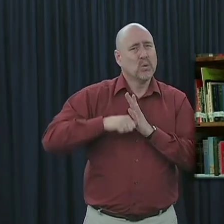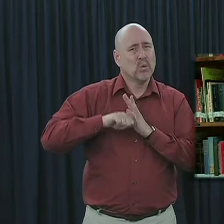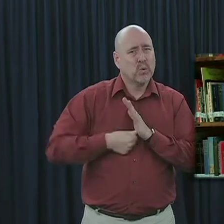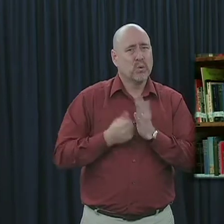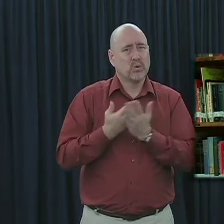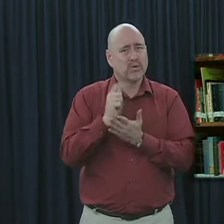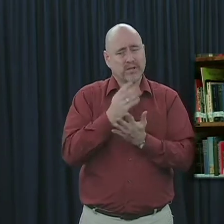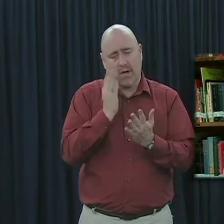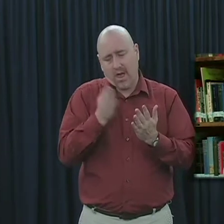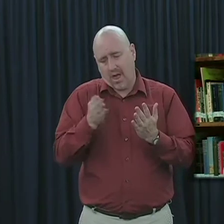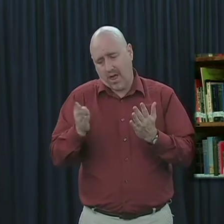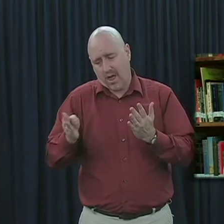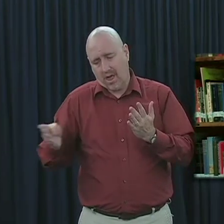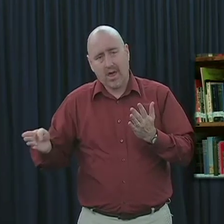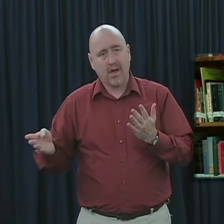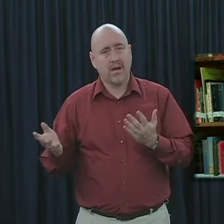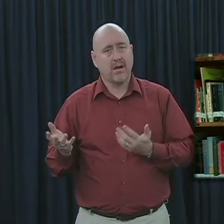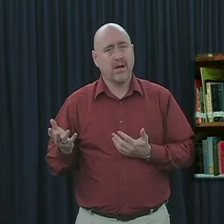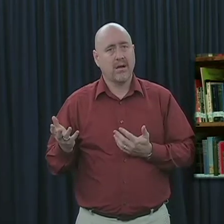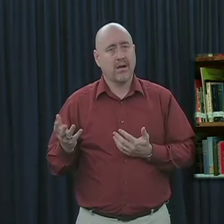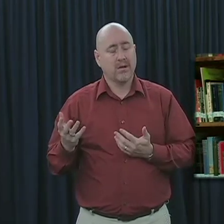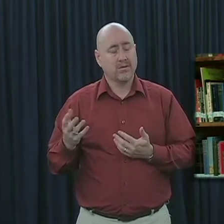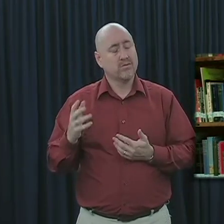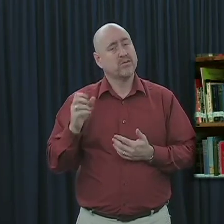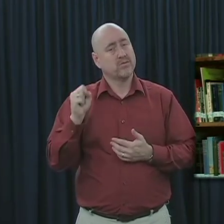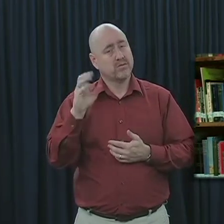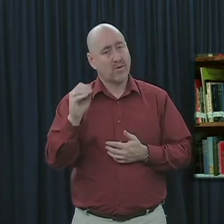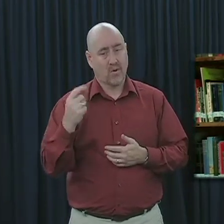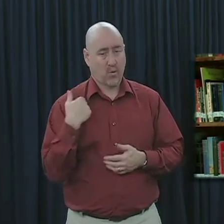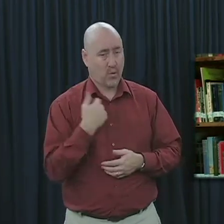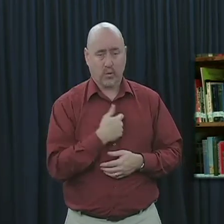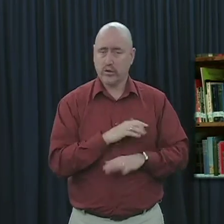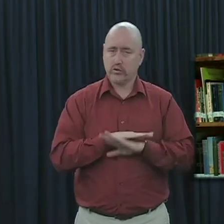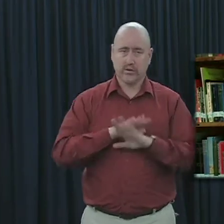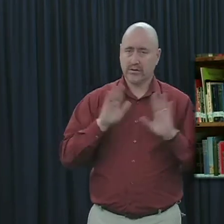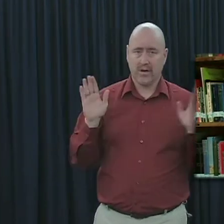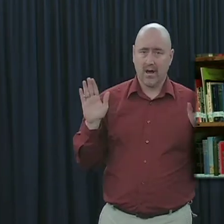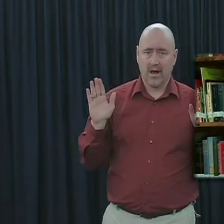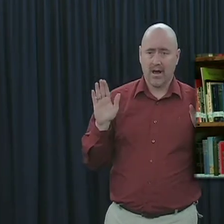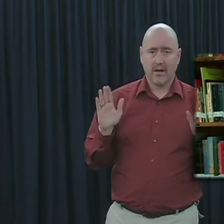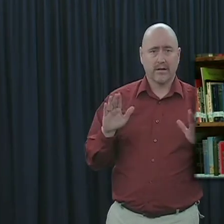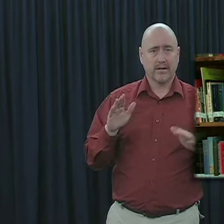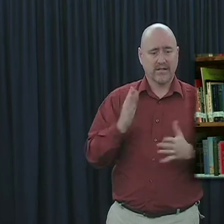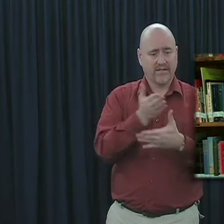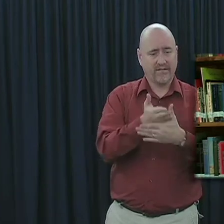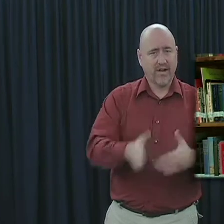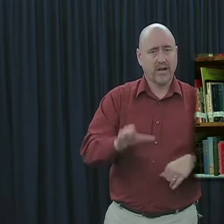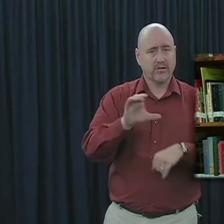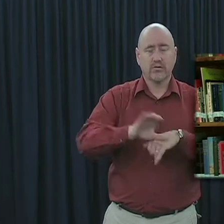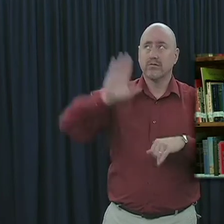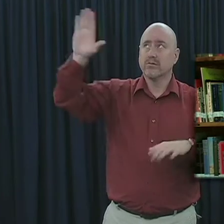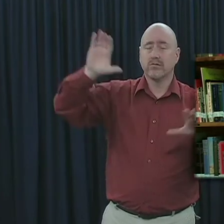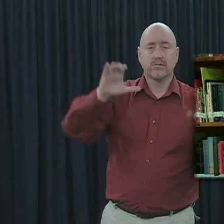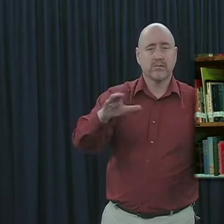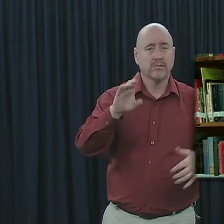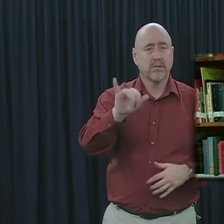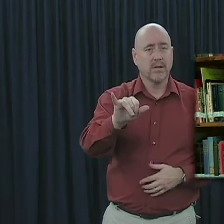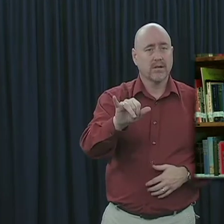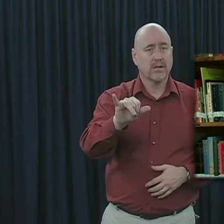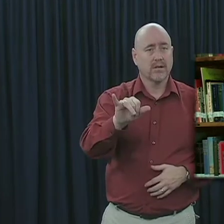again throughout the New Testament. And we must therefore not be guilty of dividing the body of Christ. Listen